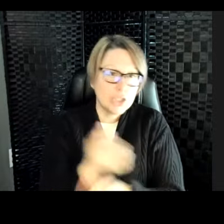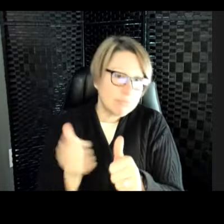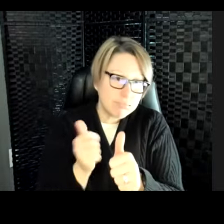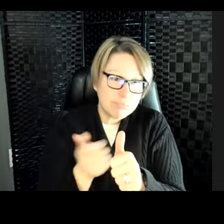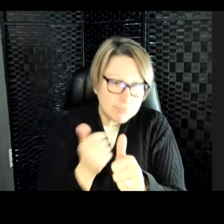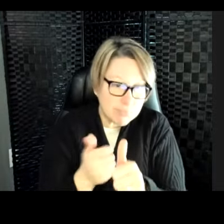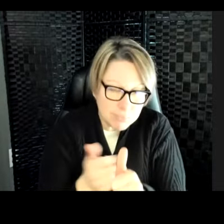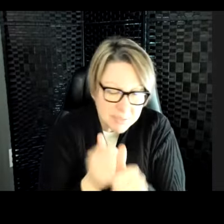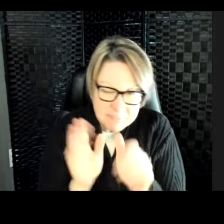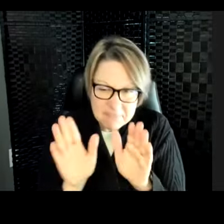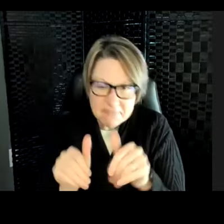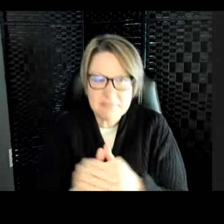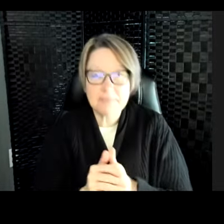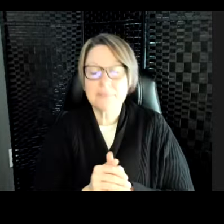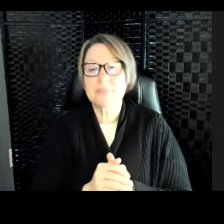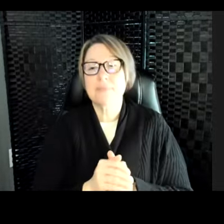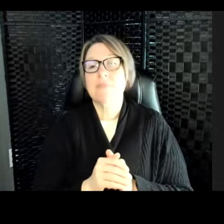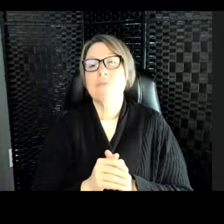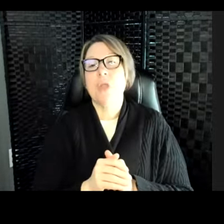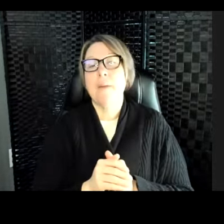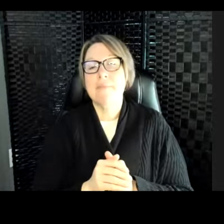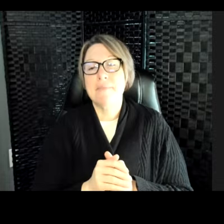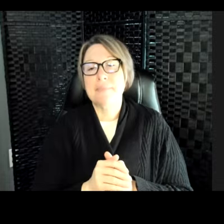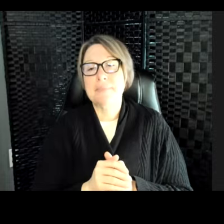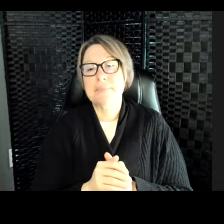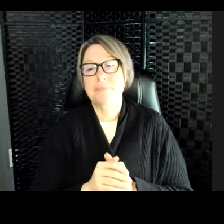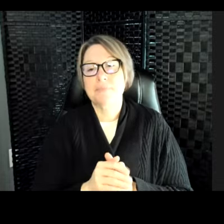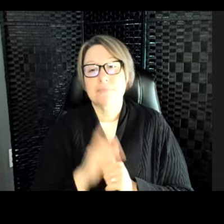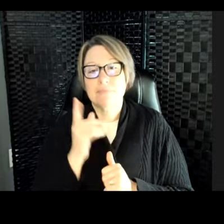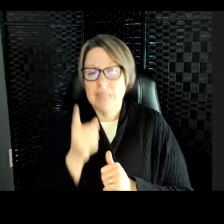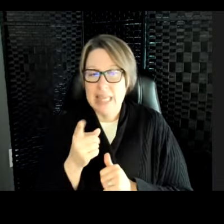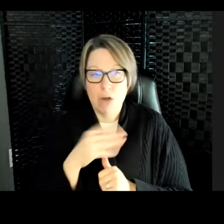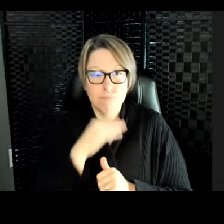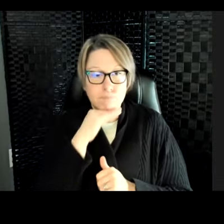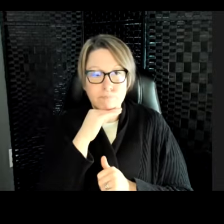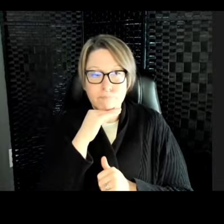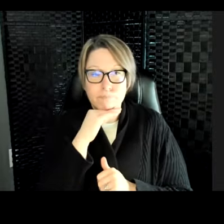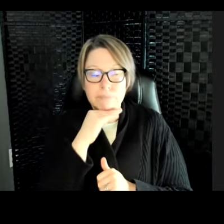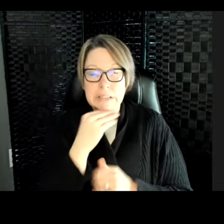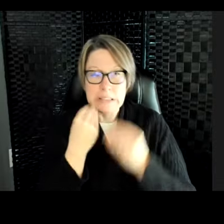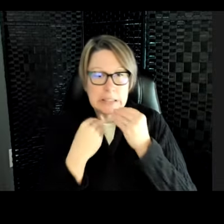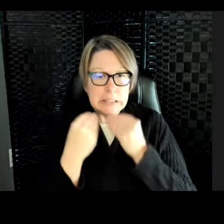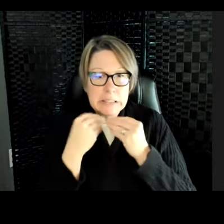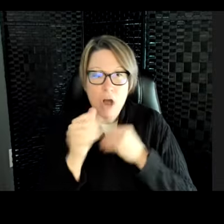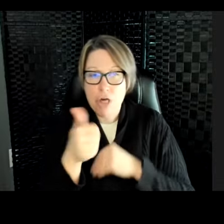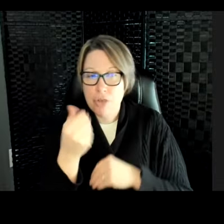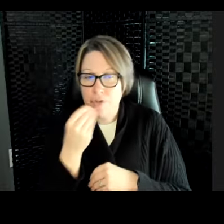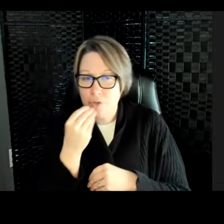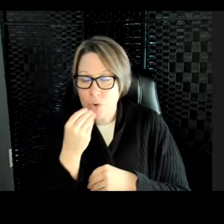So that is why they don't eat the fish in here. Because they're well fed. Their bellies are full. And they don't want to waste their energy chasing a